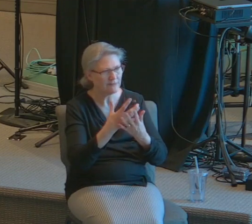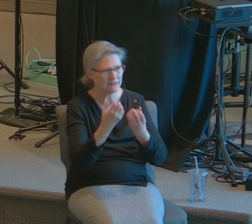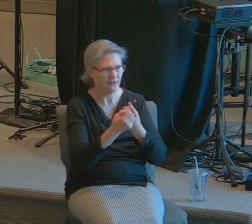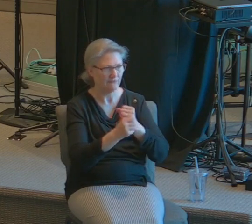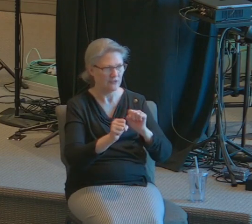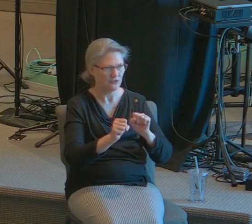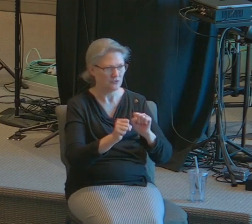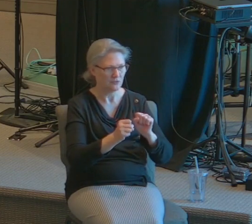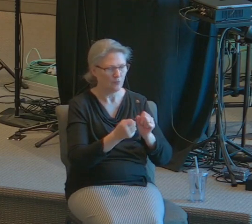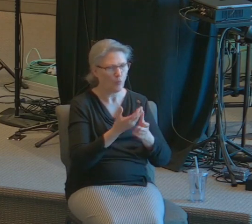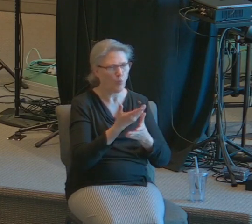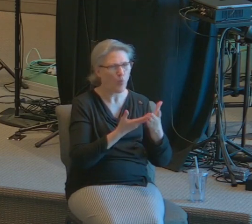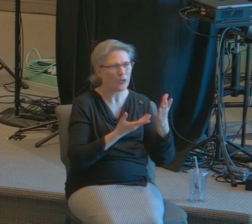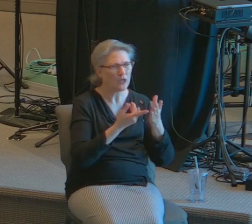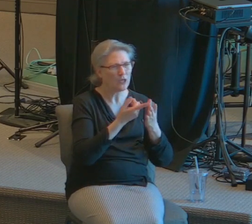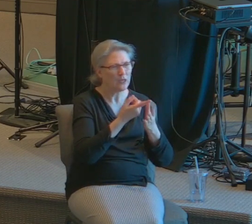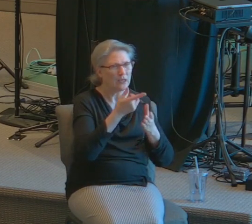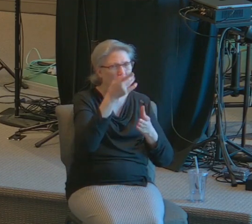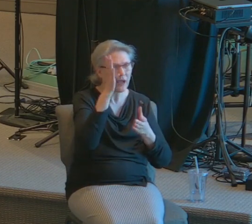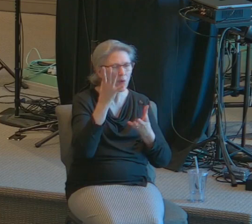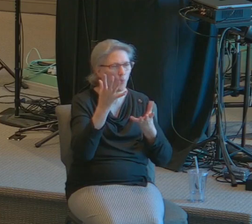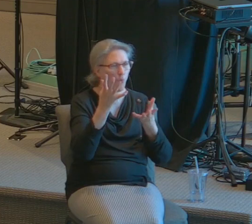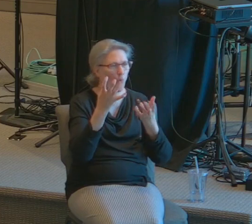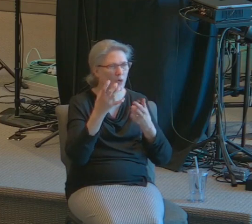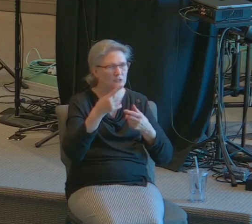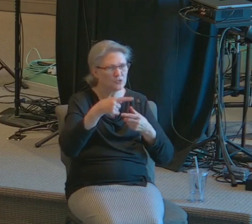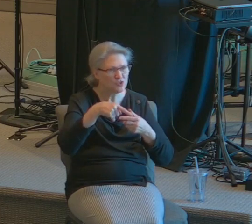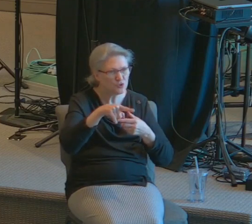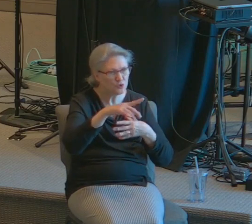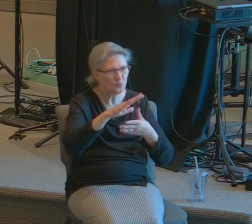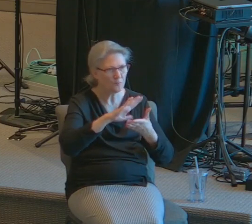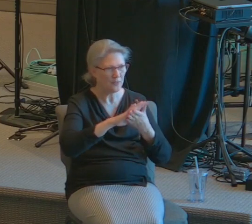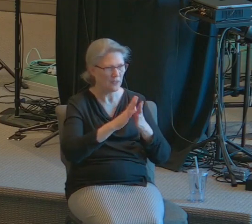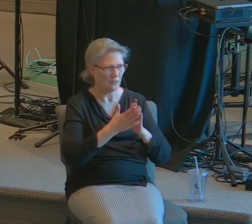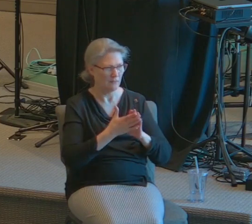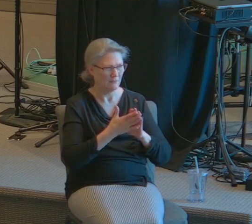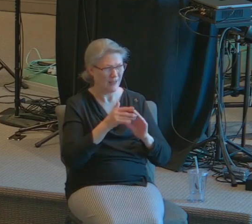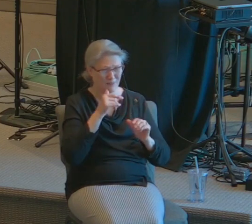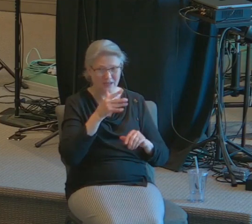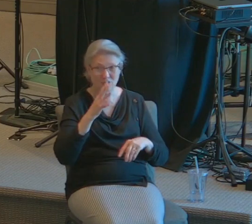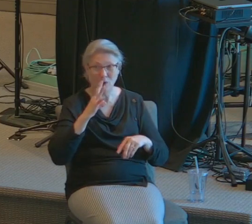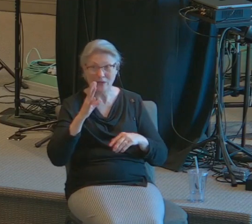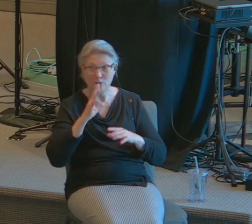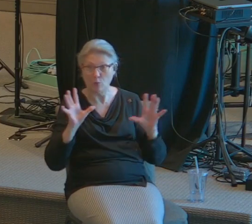talking to a congregation today I'm talking to you as an individual